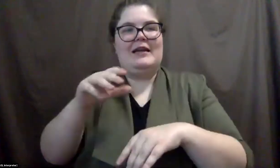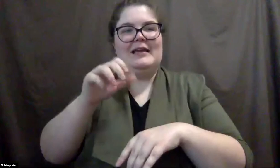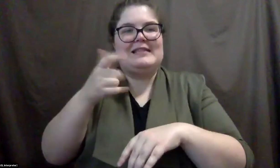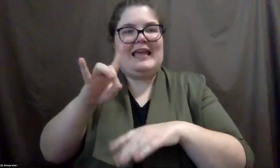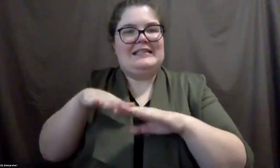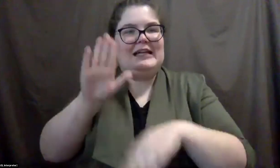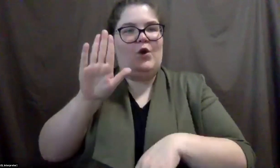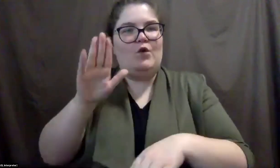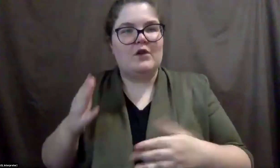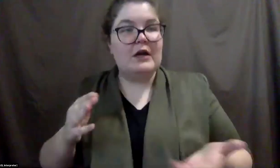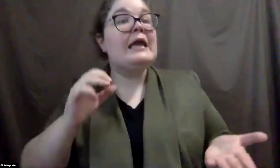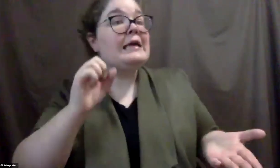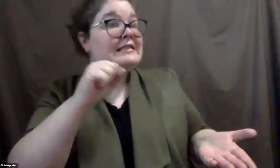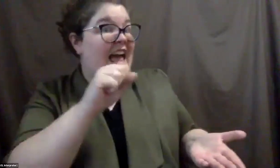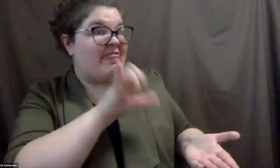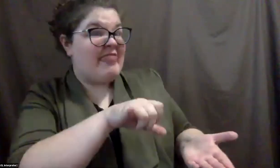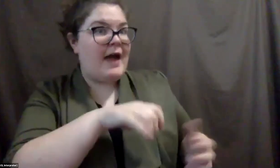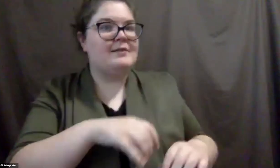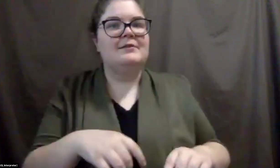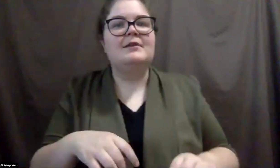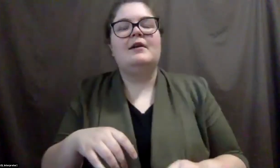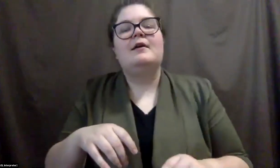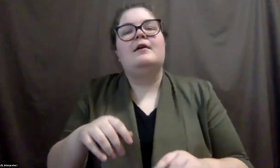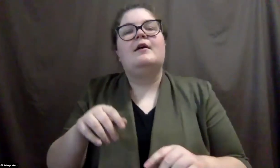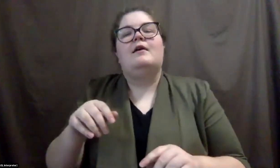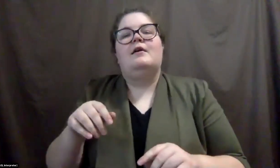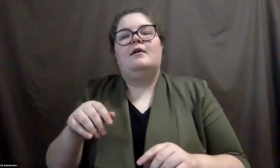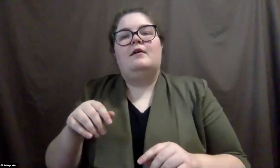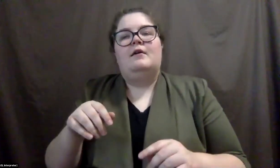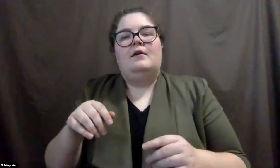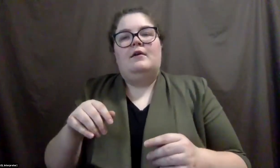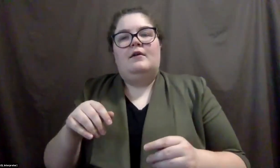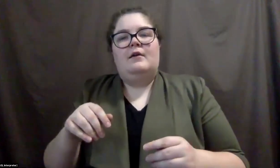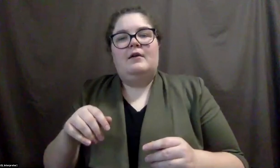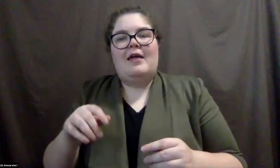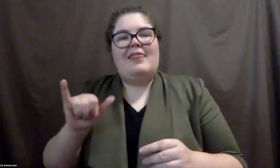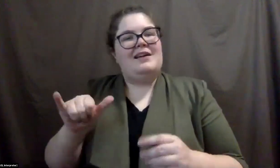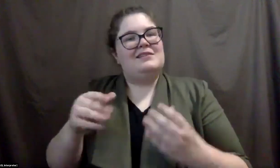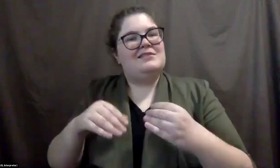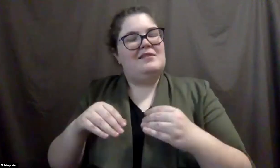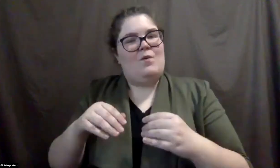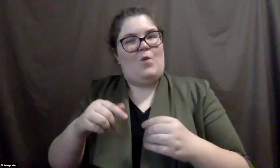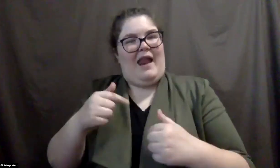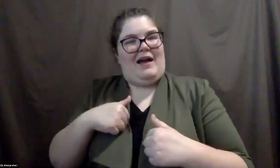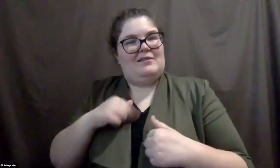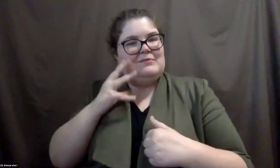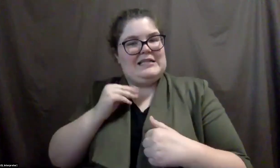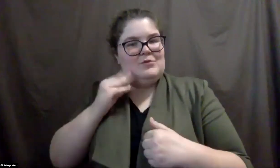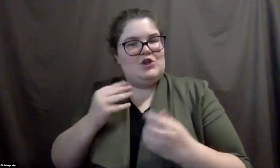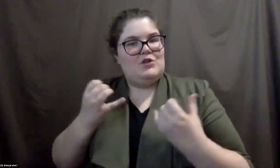Um, that's, that's, probably more of what I'm working with at this time. Um,